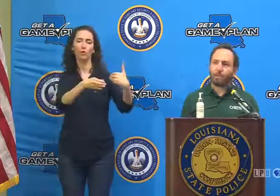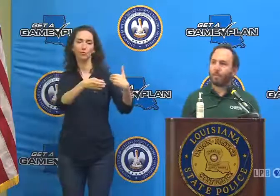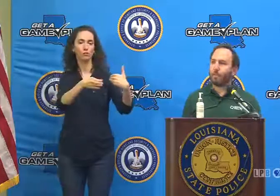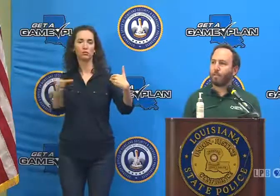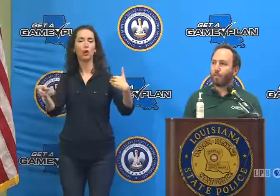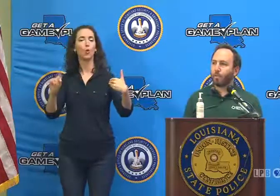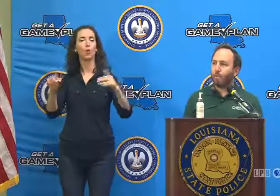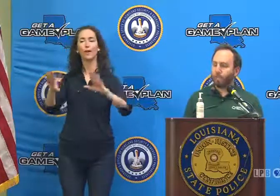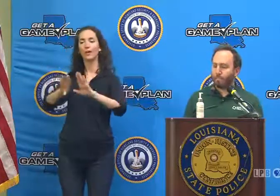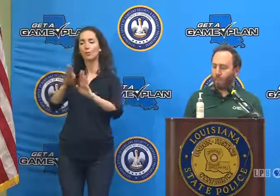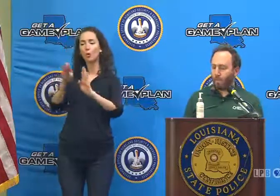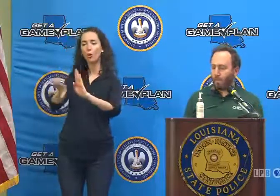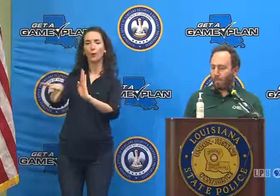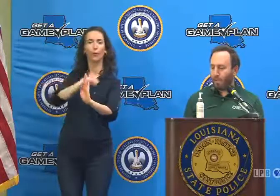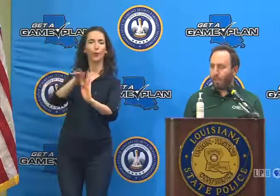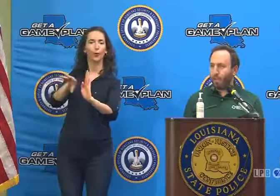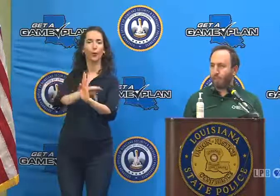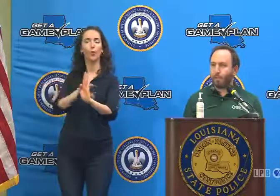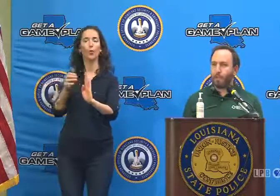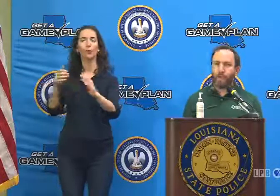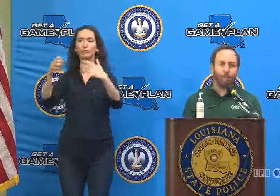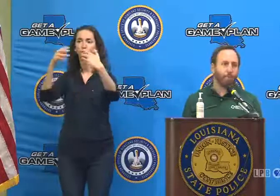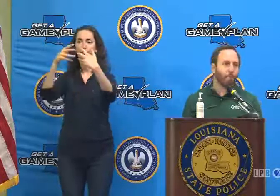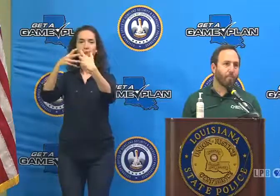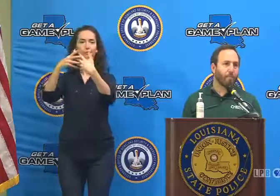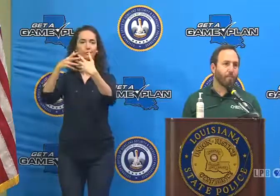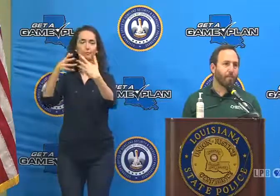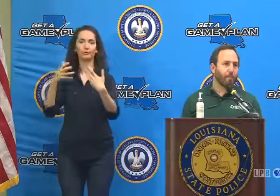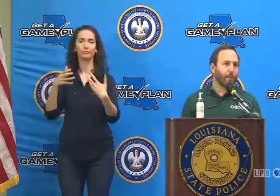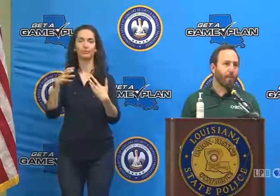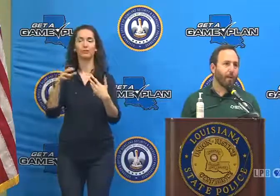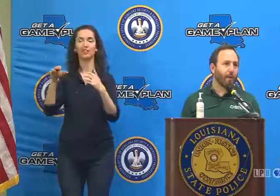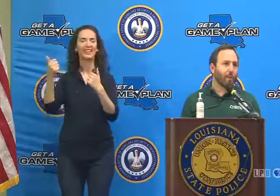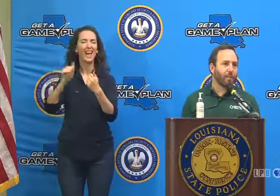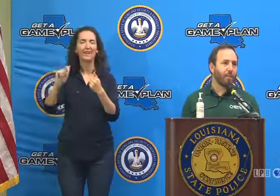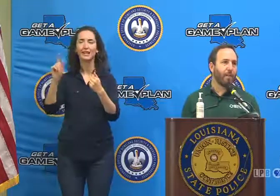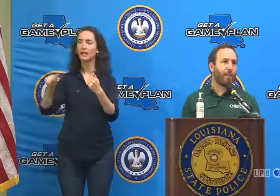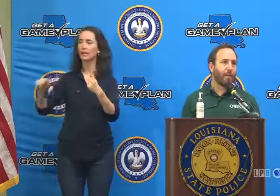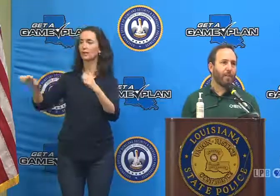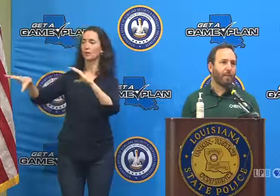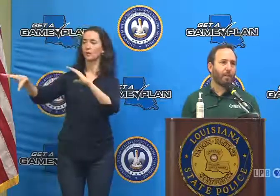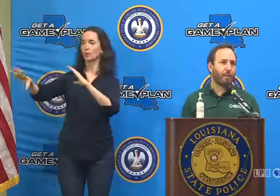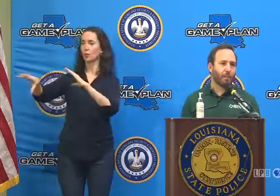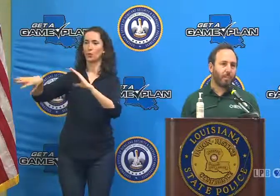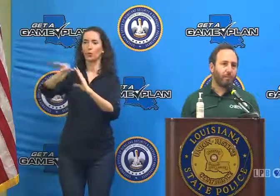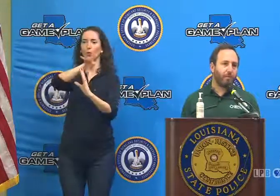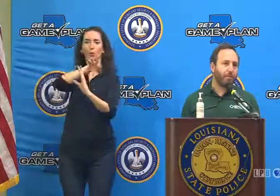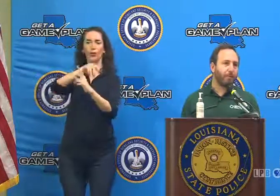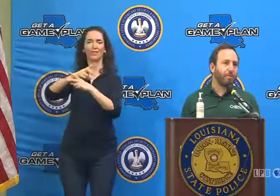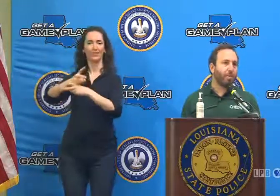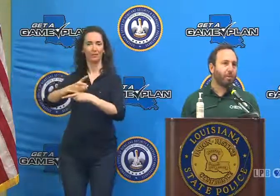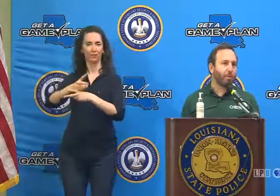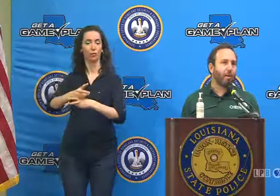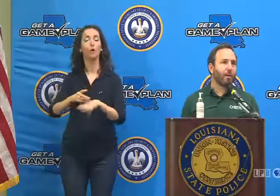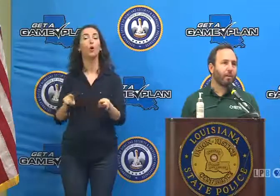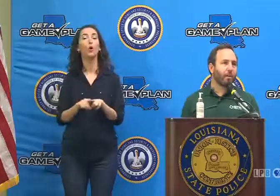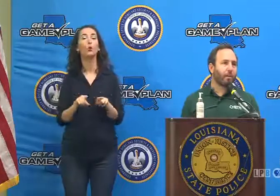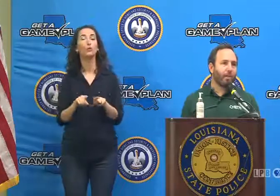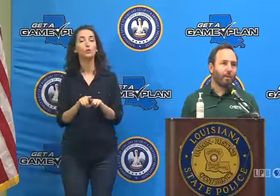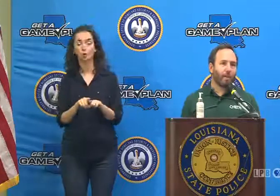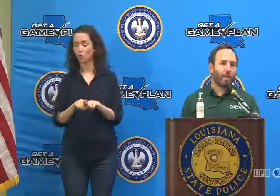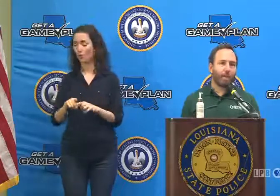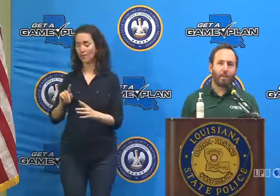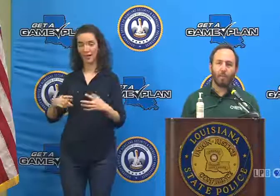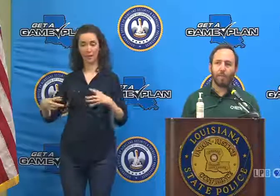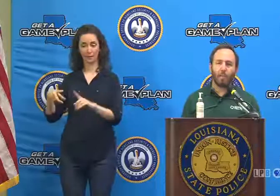air intakes, doors. And to reduce the fire risk, be conscientious about the type of extension cord you're running to